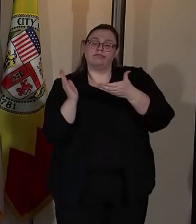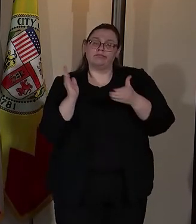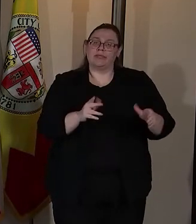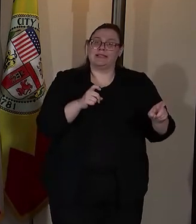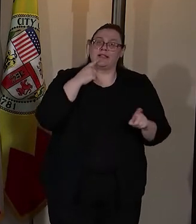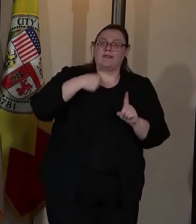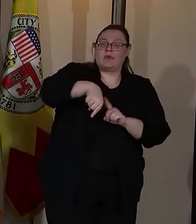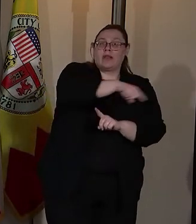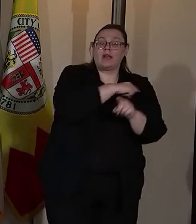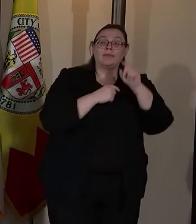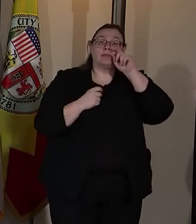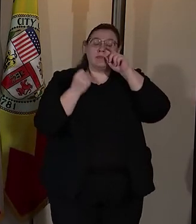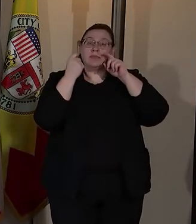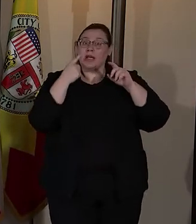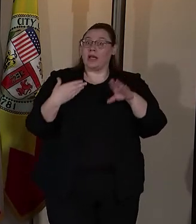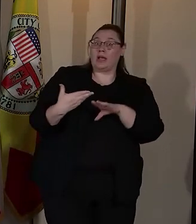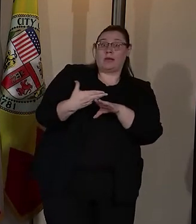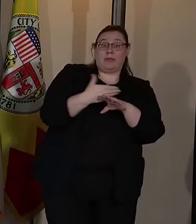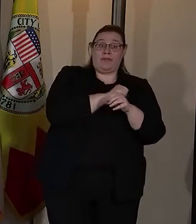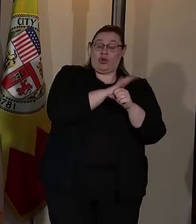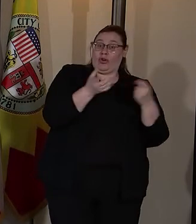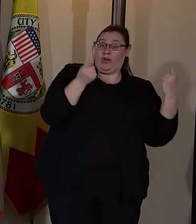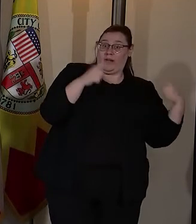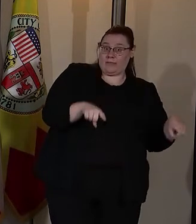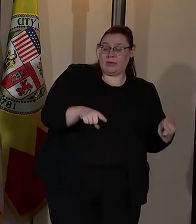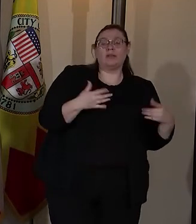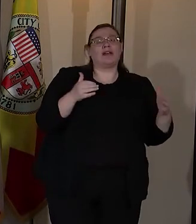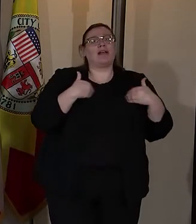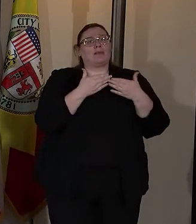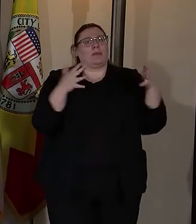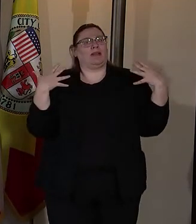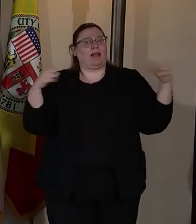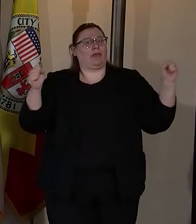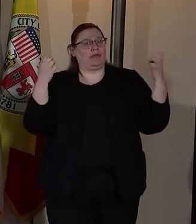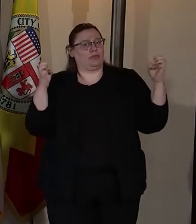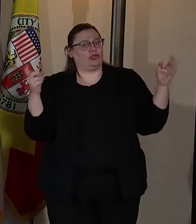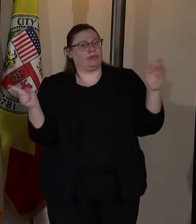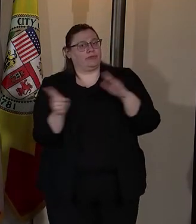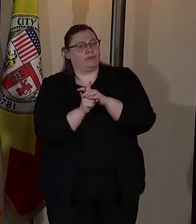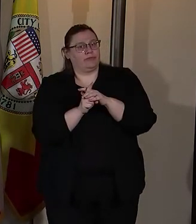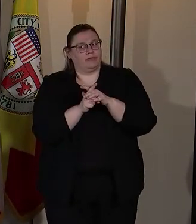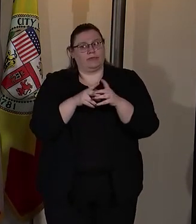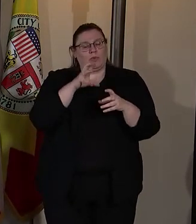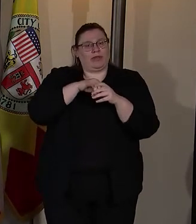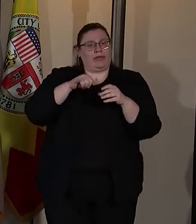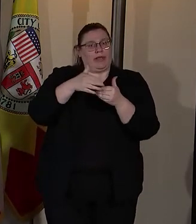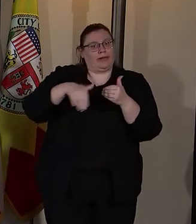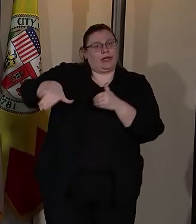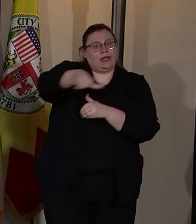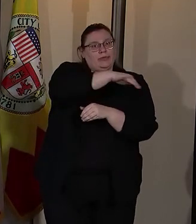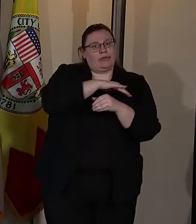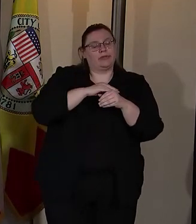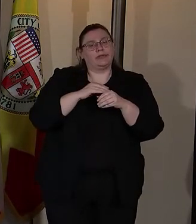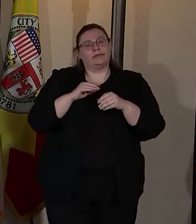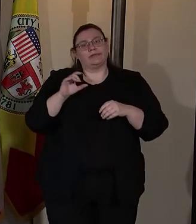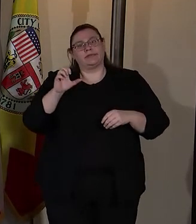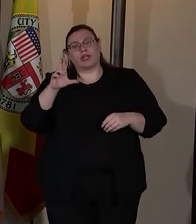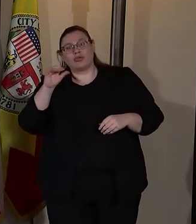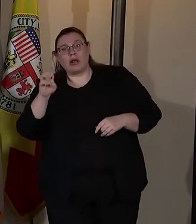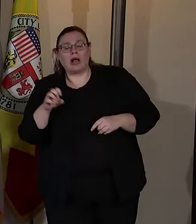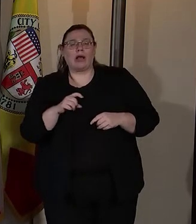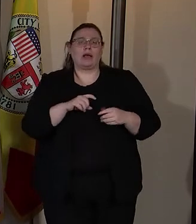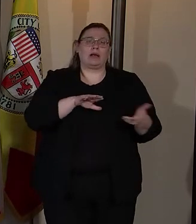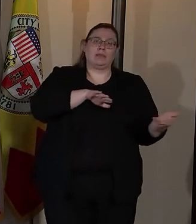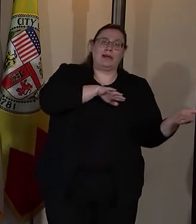But long before COVID-19 we had a public health emergency in those neighborhoods of crime and death